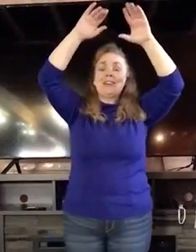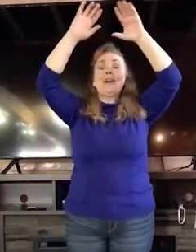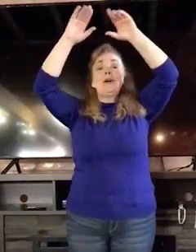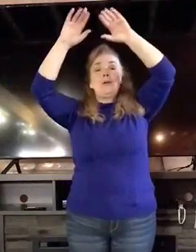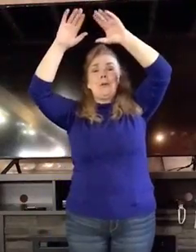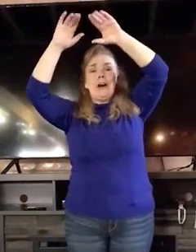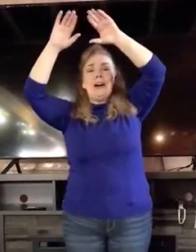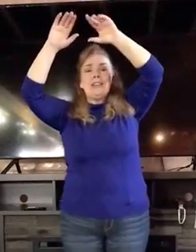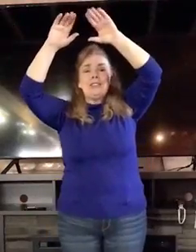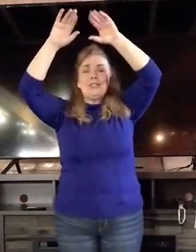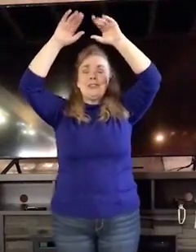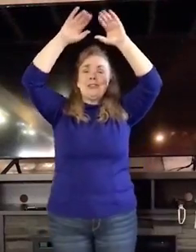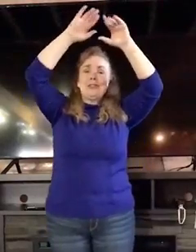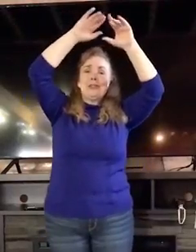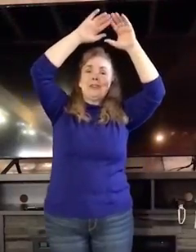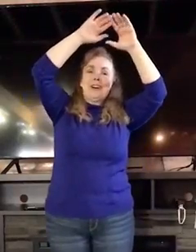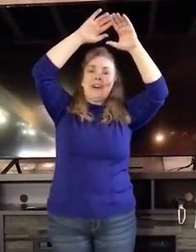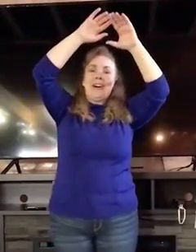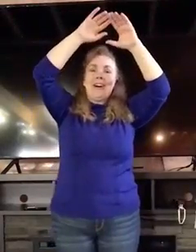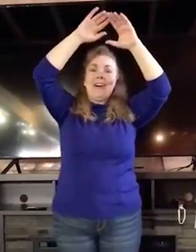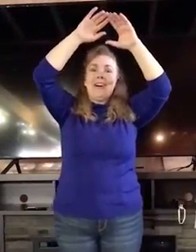what you are. Twinkle, are, can't